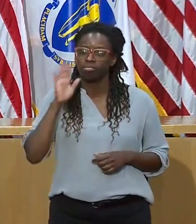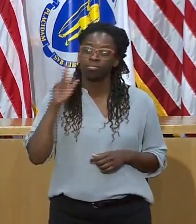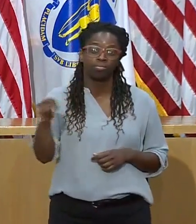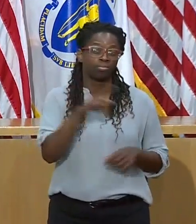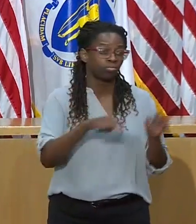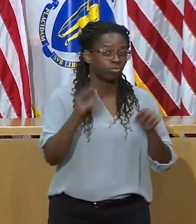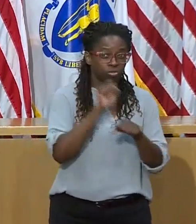it over to Lieutenant Governor.